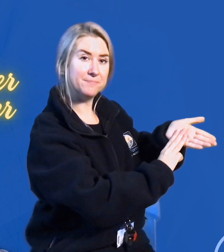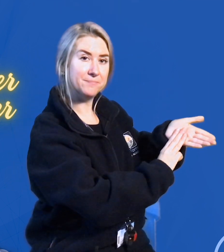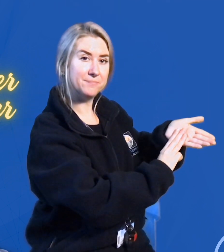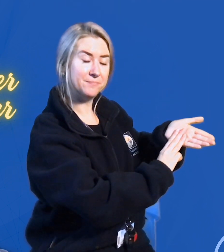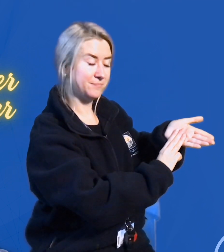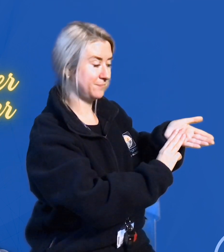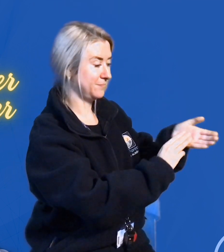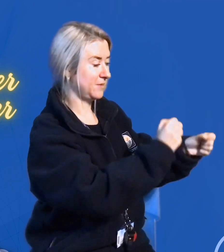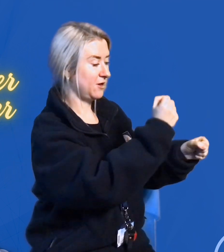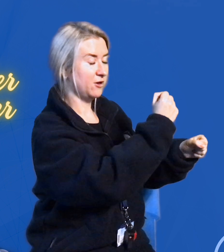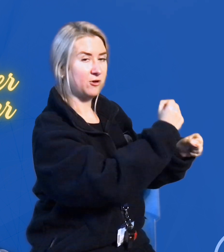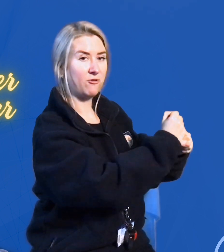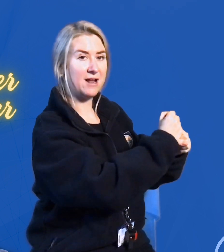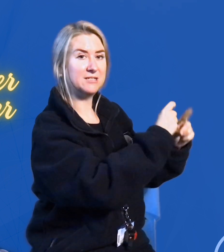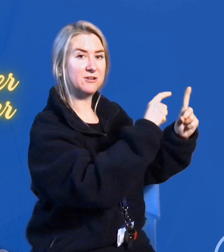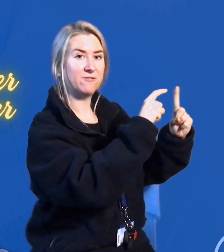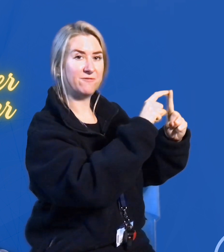grandfather.